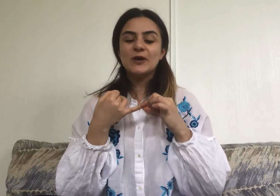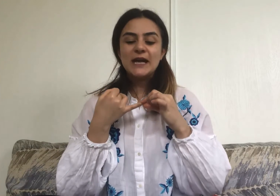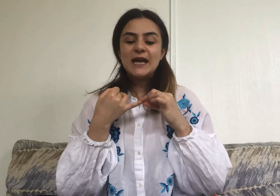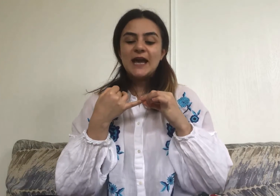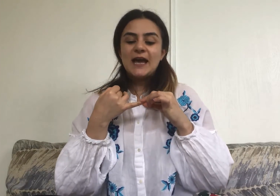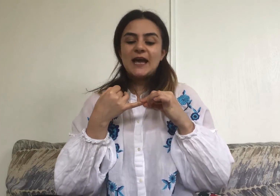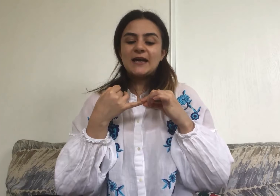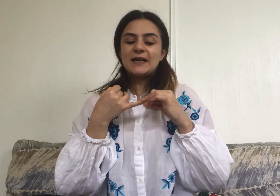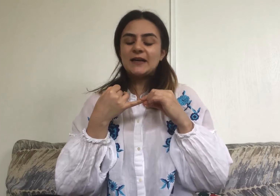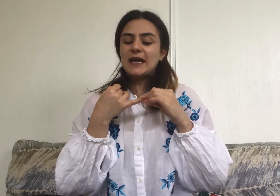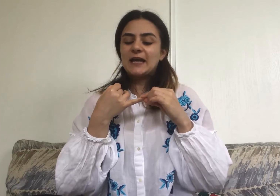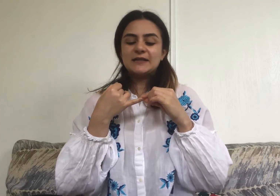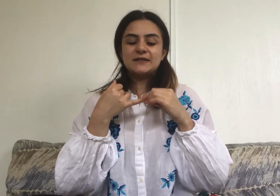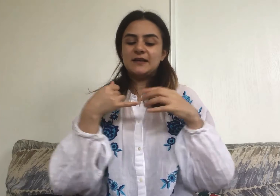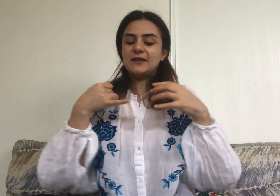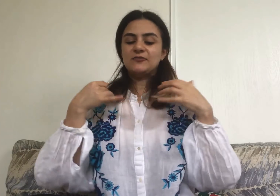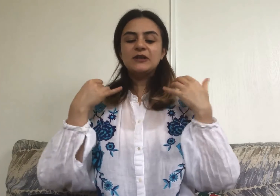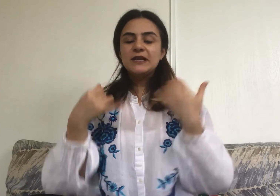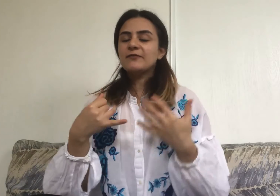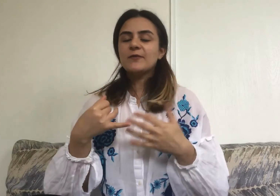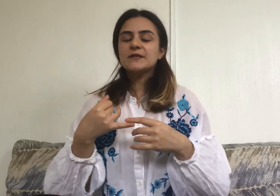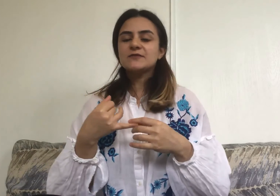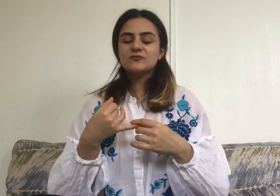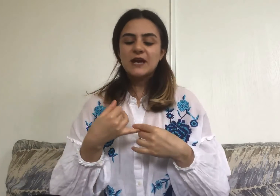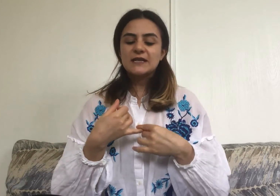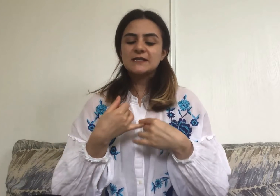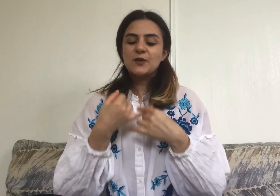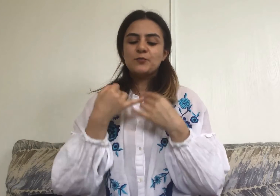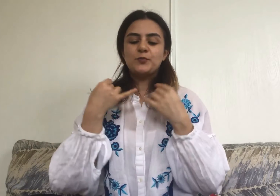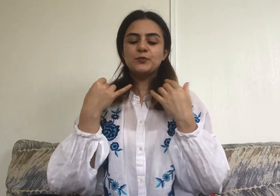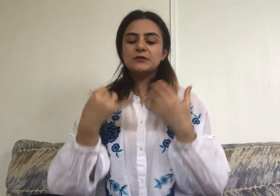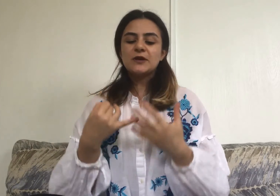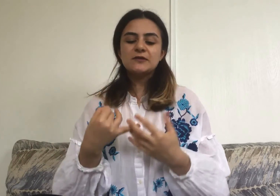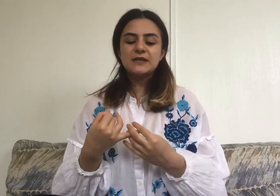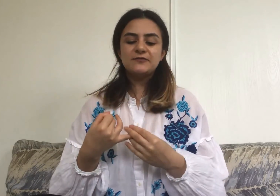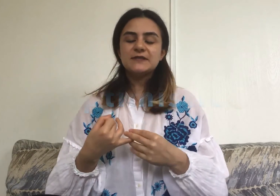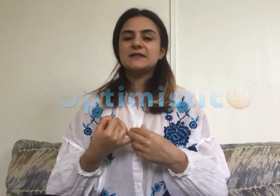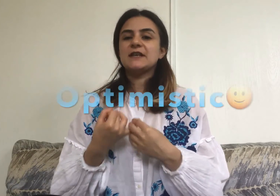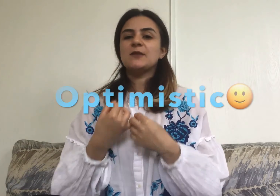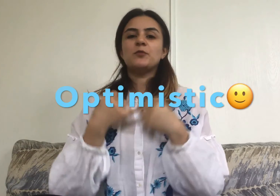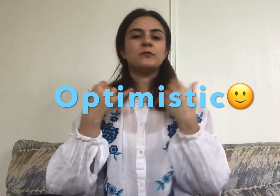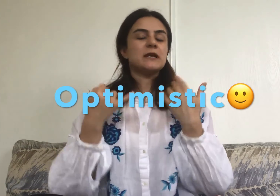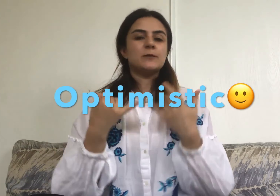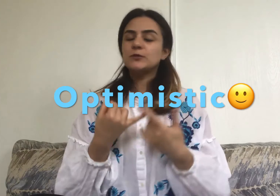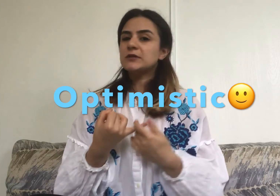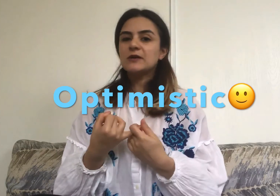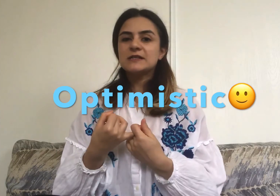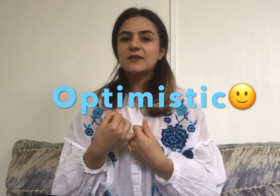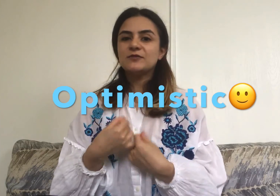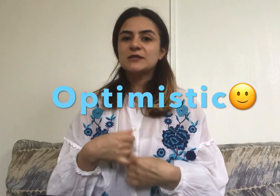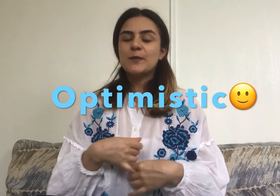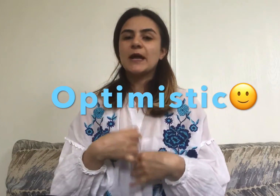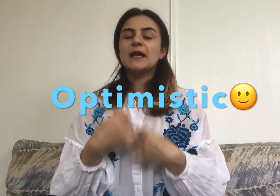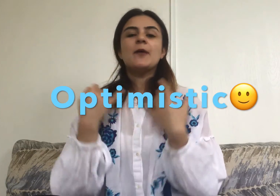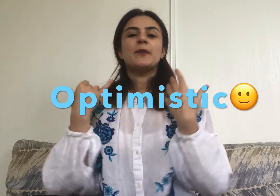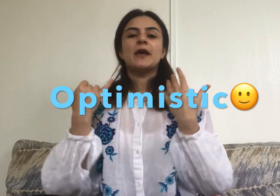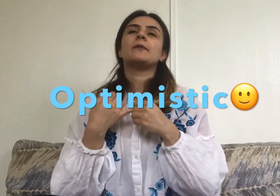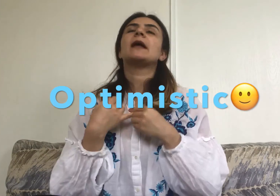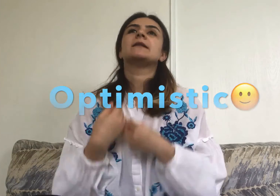get relief from the stress, boost our self-esteem, boost our self-respect, and